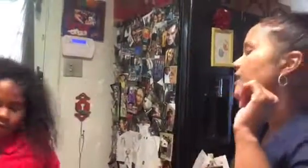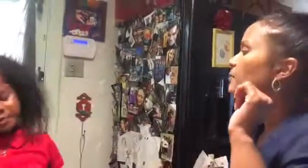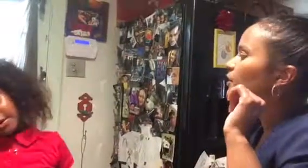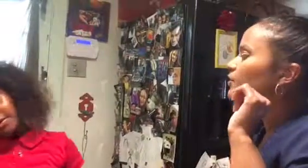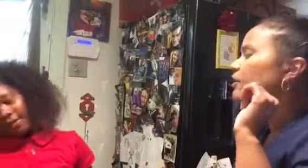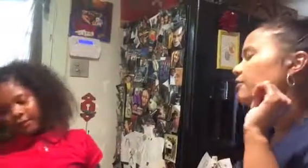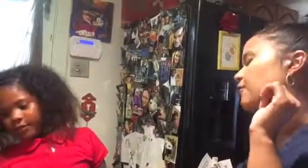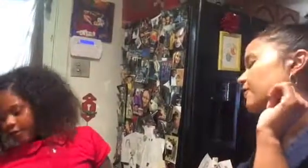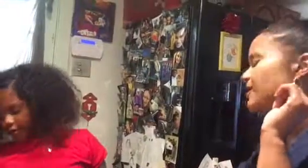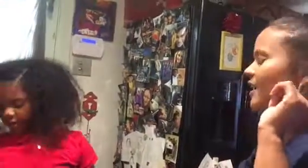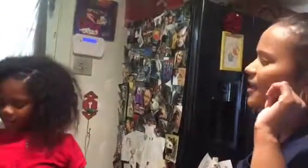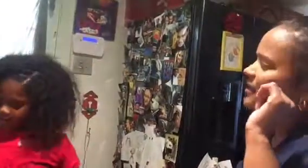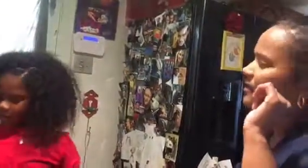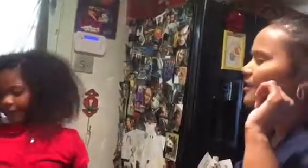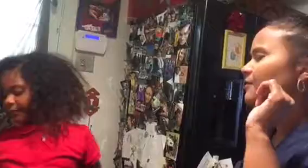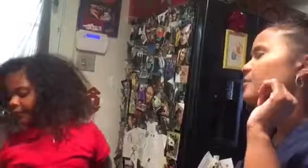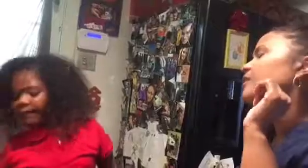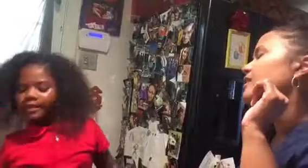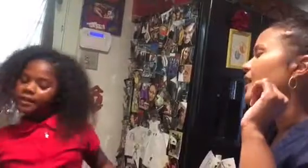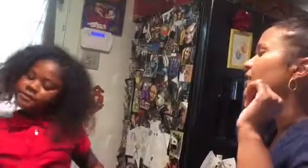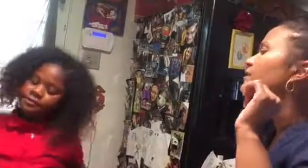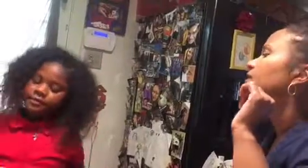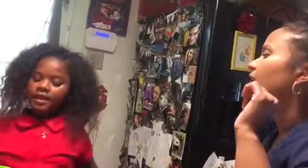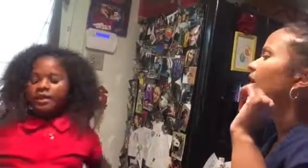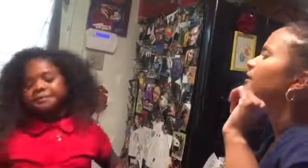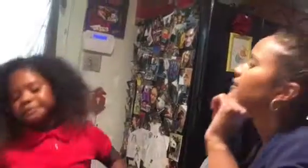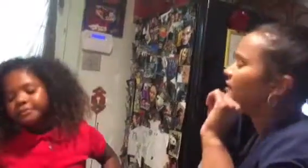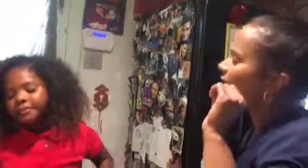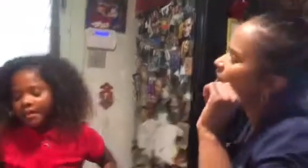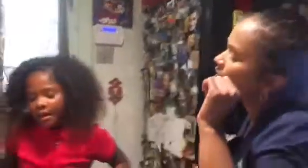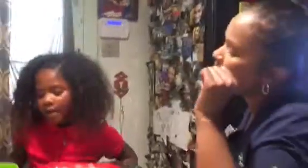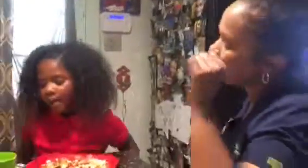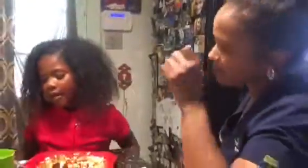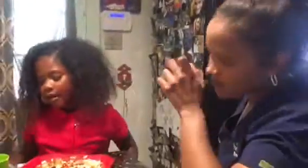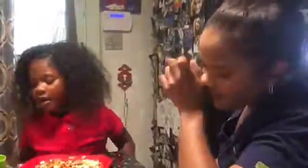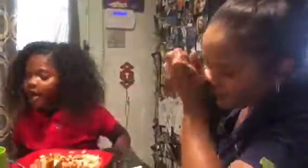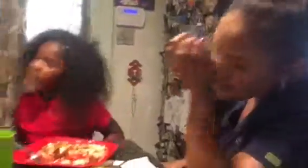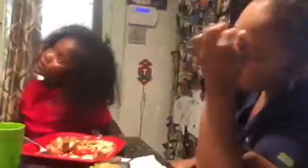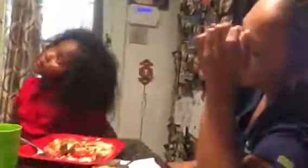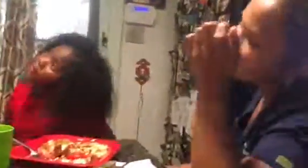it's a beautiful day Yeah, yeah, yeah, it's a beautiful day